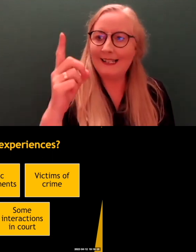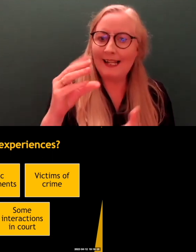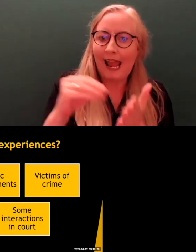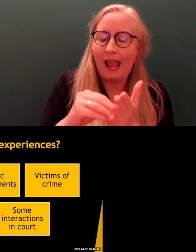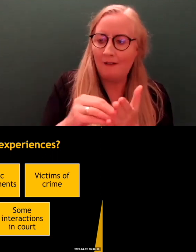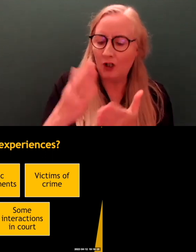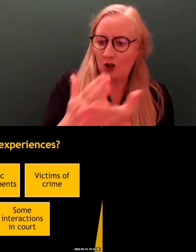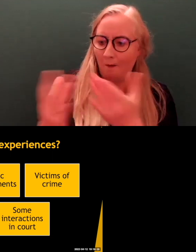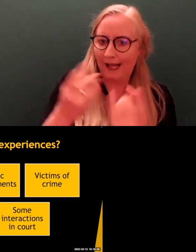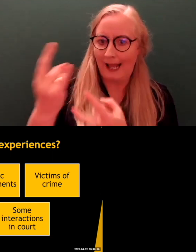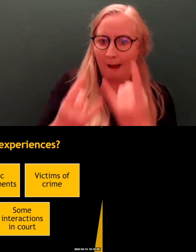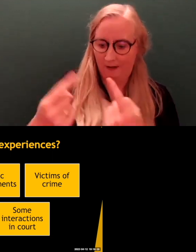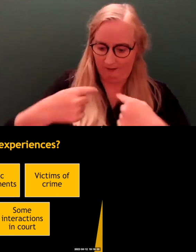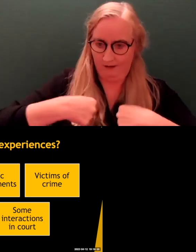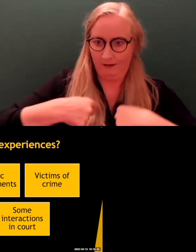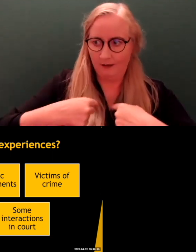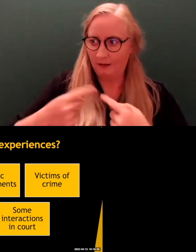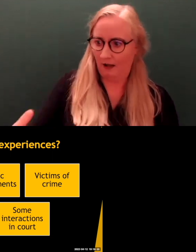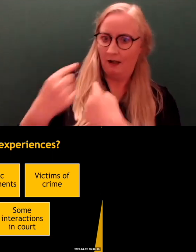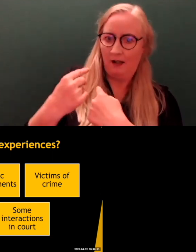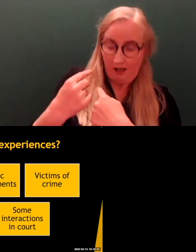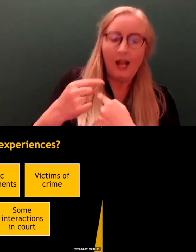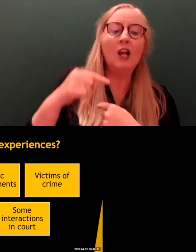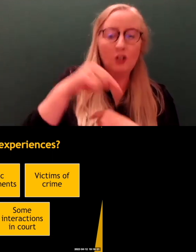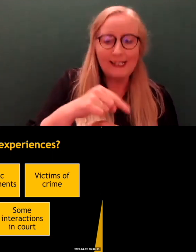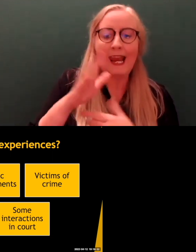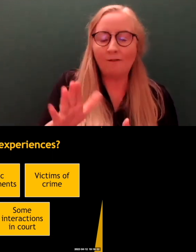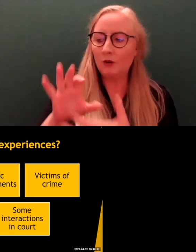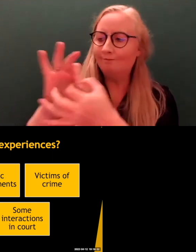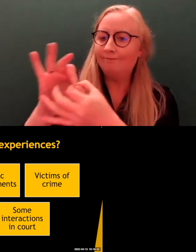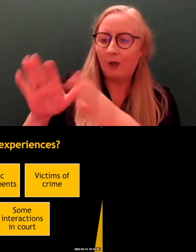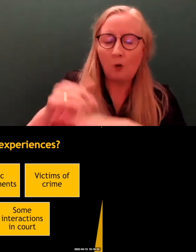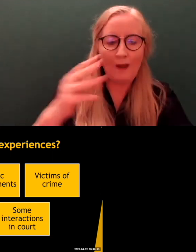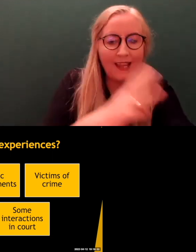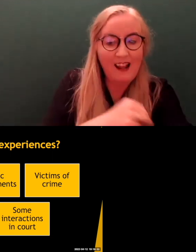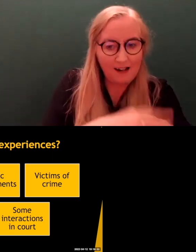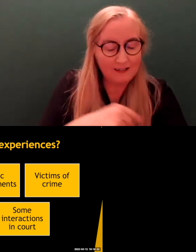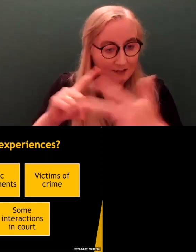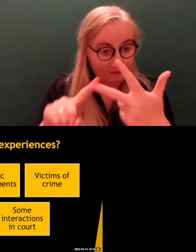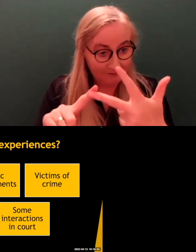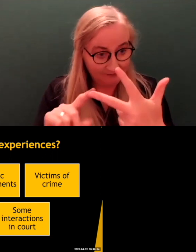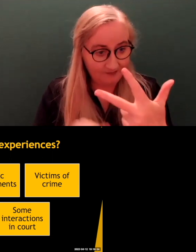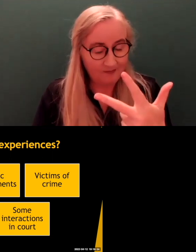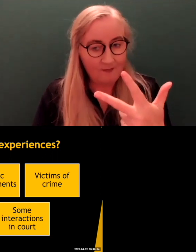and they interacted with the guards or the courts in that way. What's important to remember